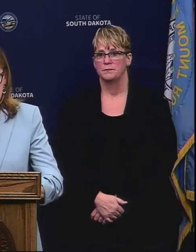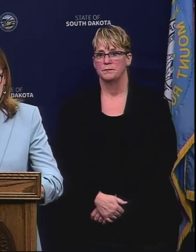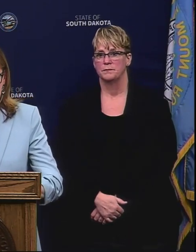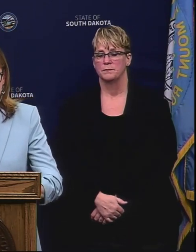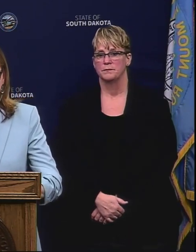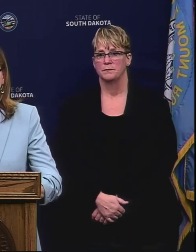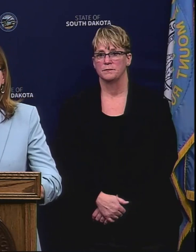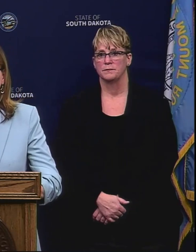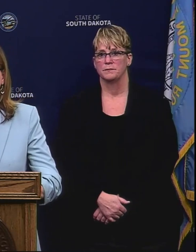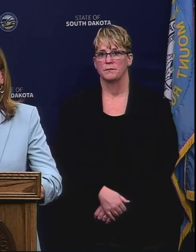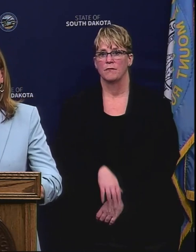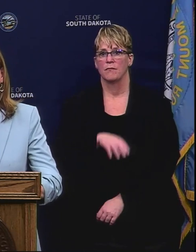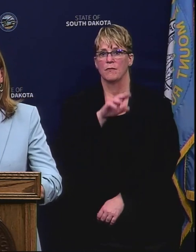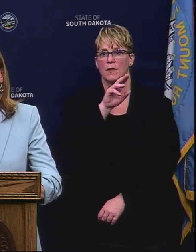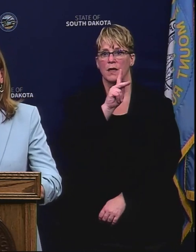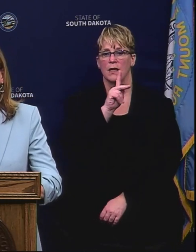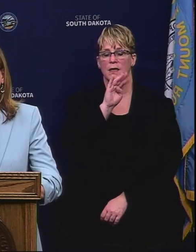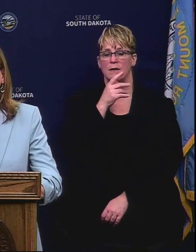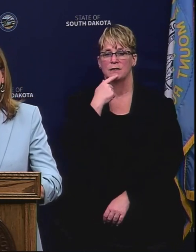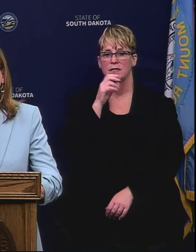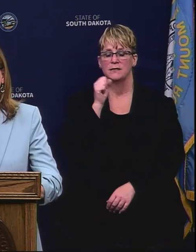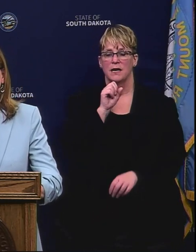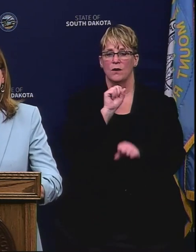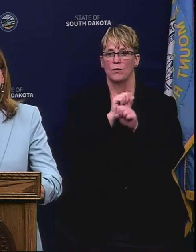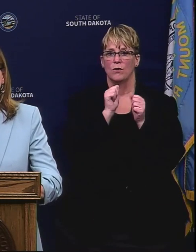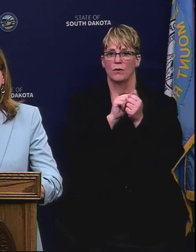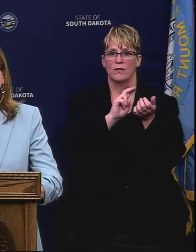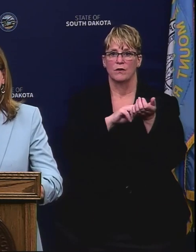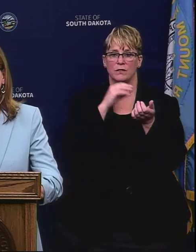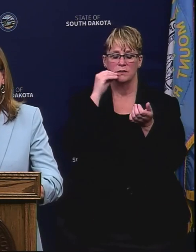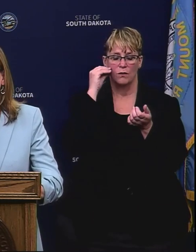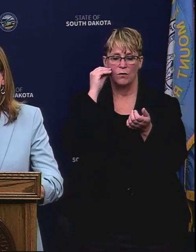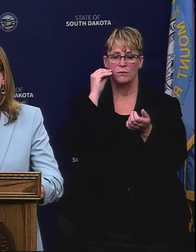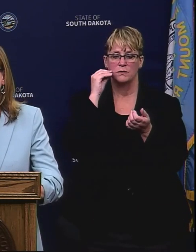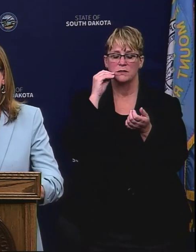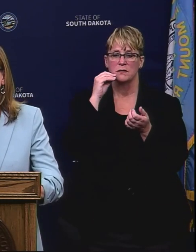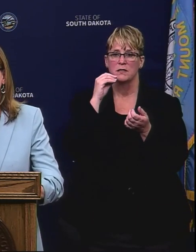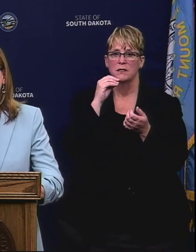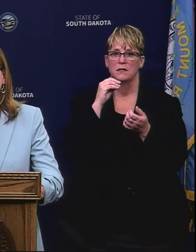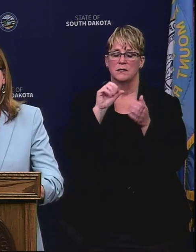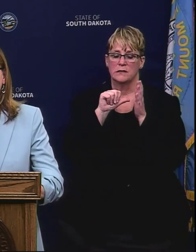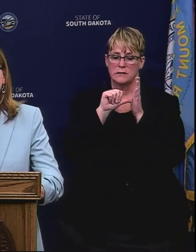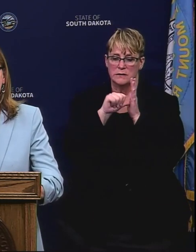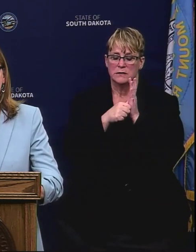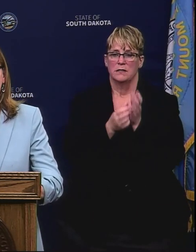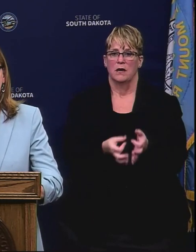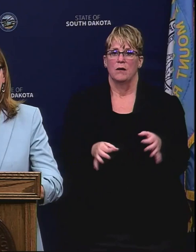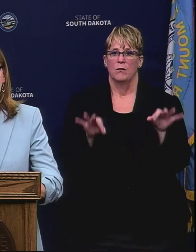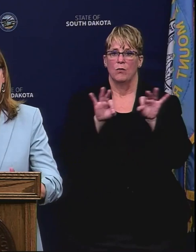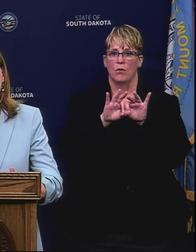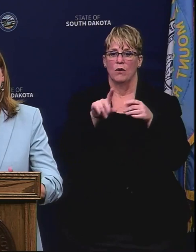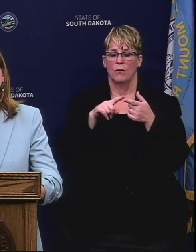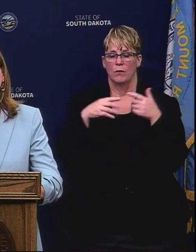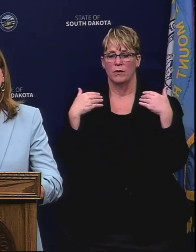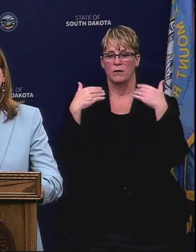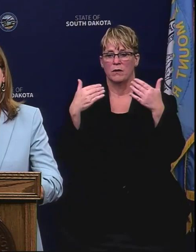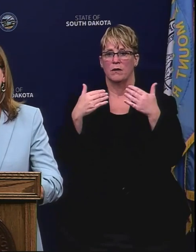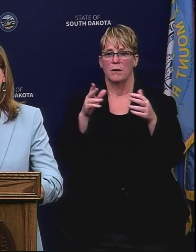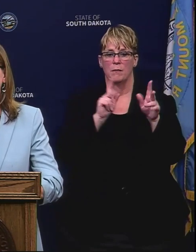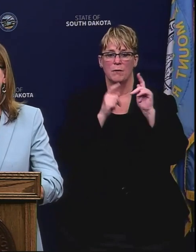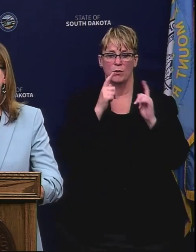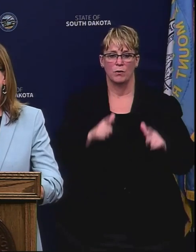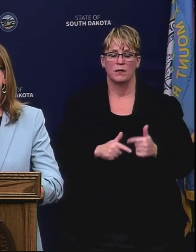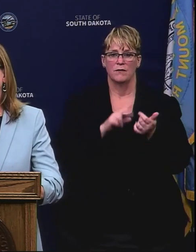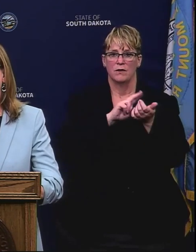This is Kim Malson-Rison. So yeah, our work with nursing homes is remains very, very critical as we move forward. Obviously individuals that live in